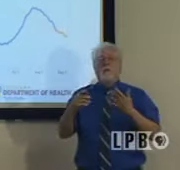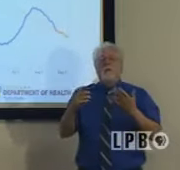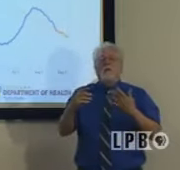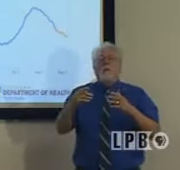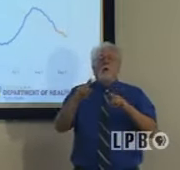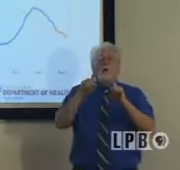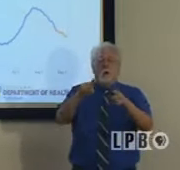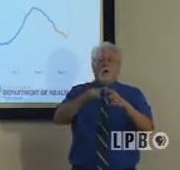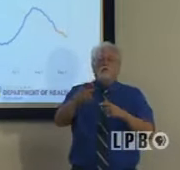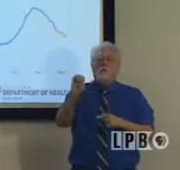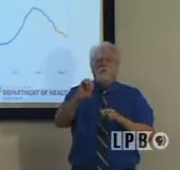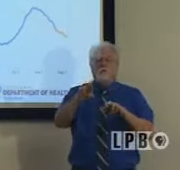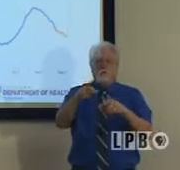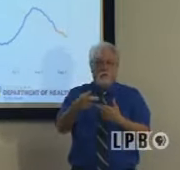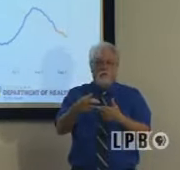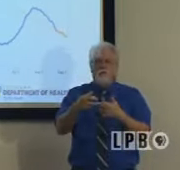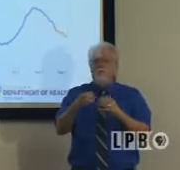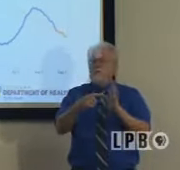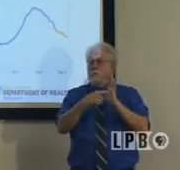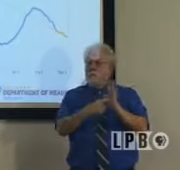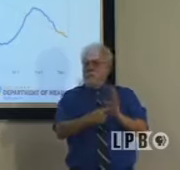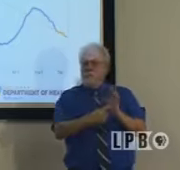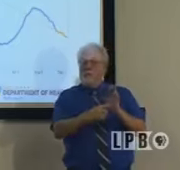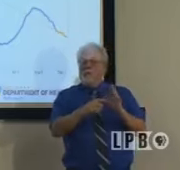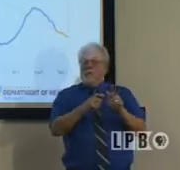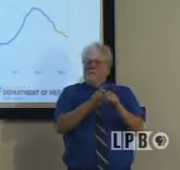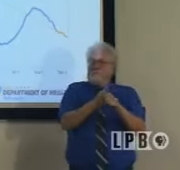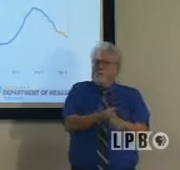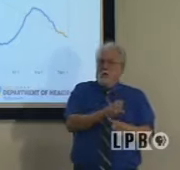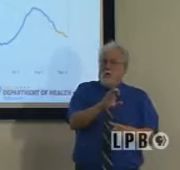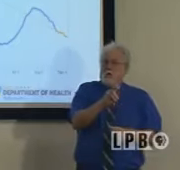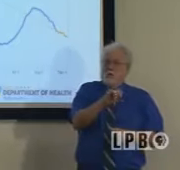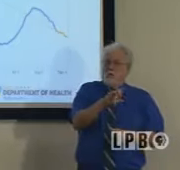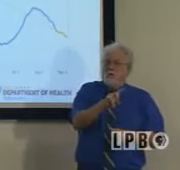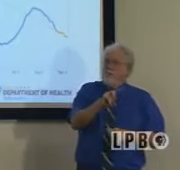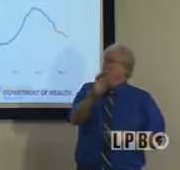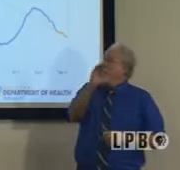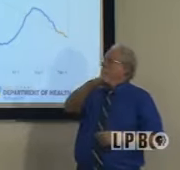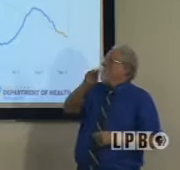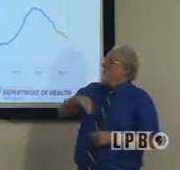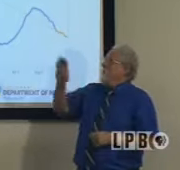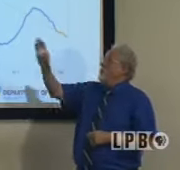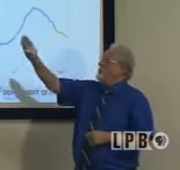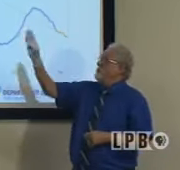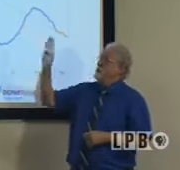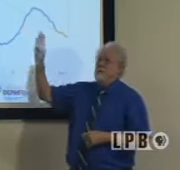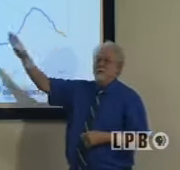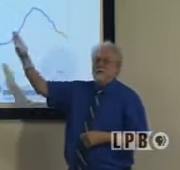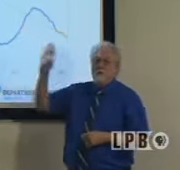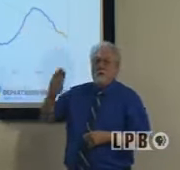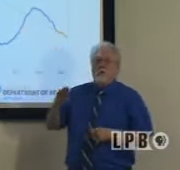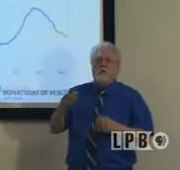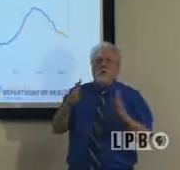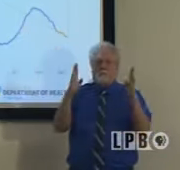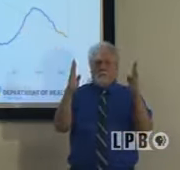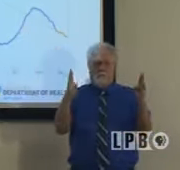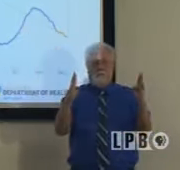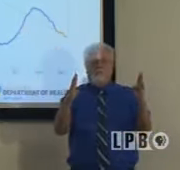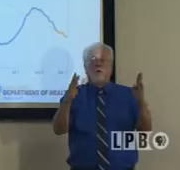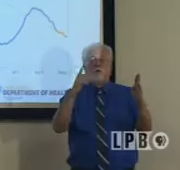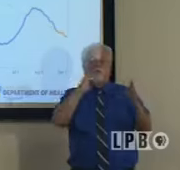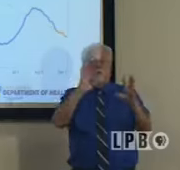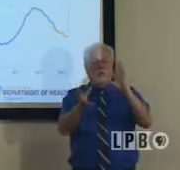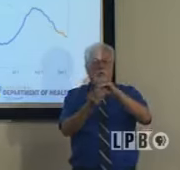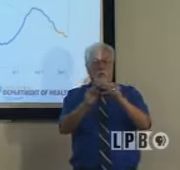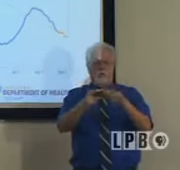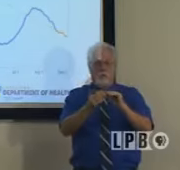an emergency department with symptoms consistent with COVID. And it's the proportion of those individuals over the total number of people who are going to an emergency